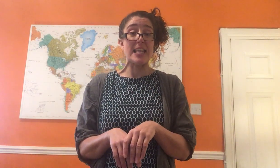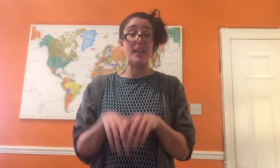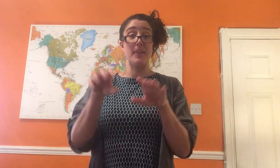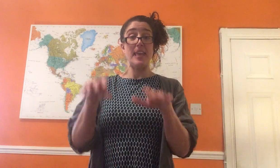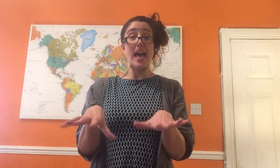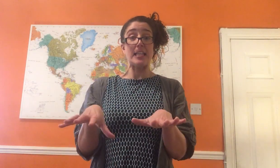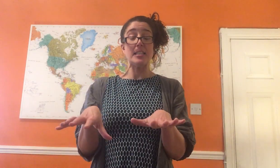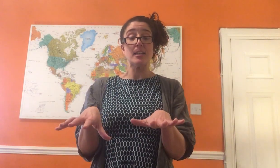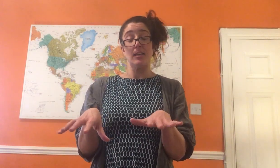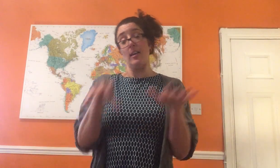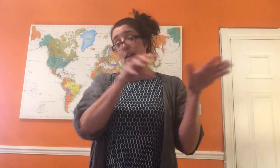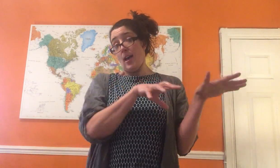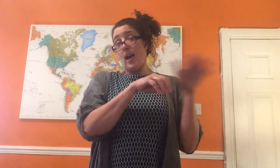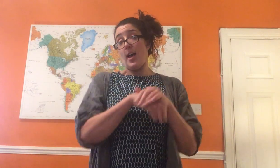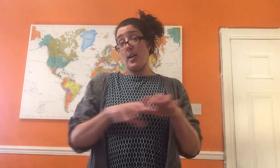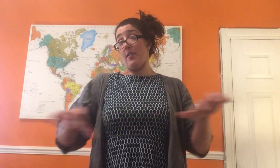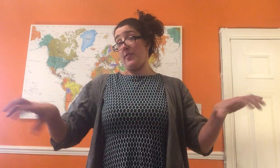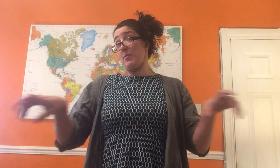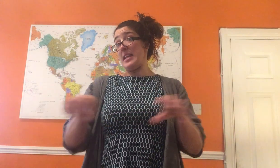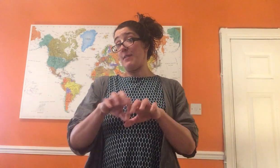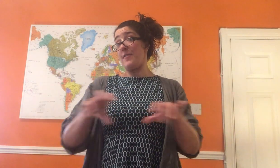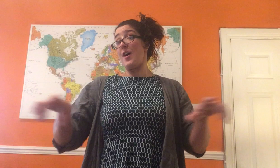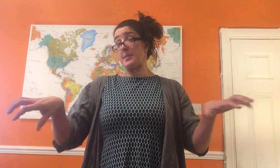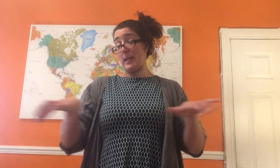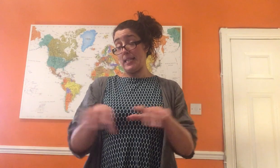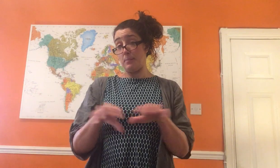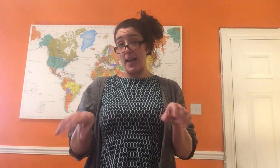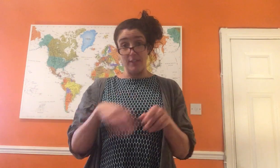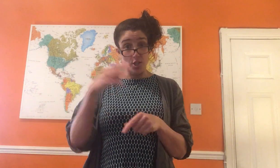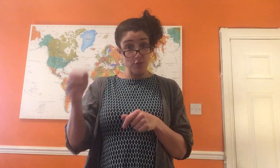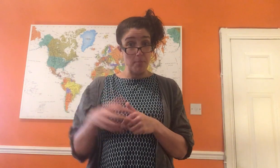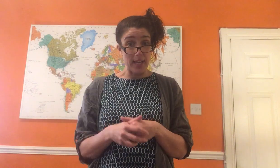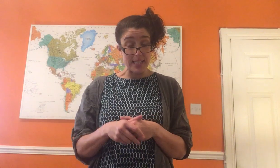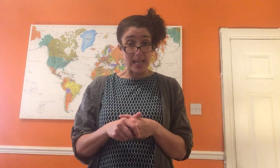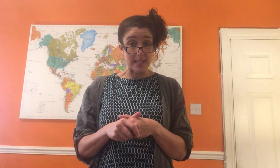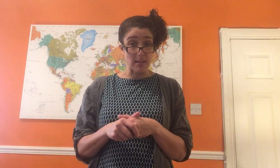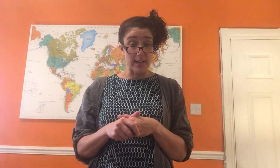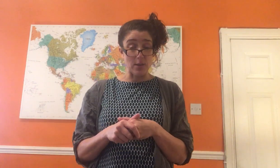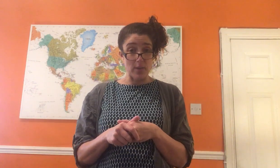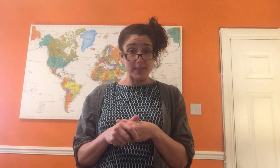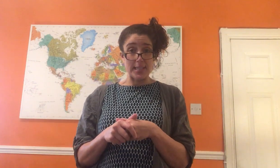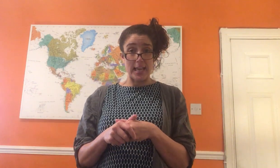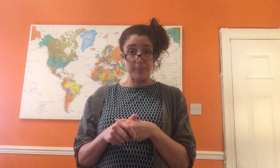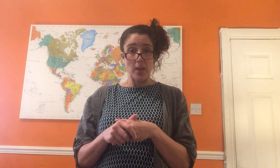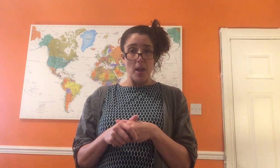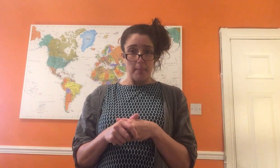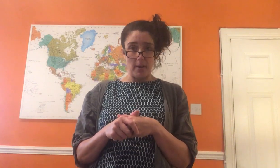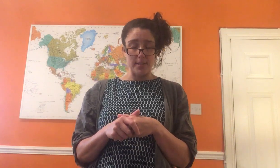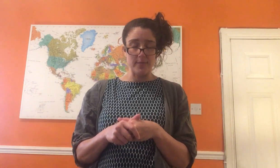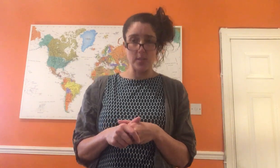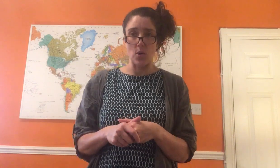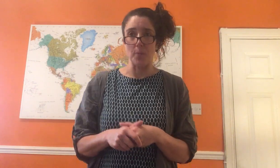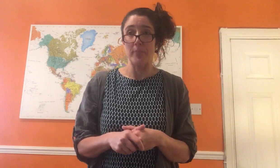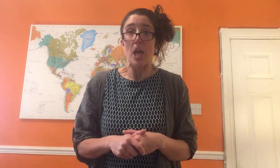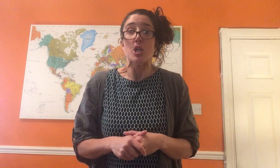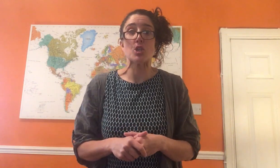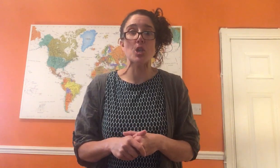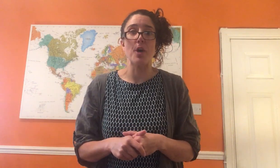same at the end when he first plays the piano. It just repeats that signing with the same parts of the song. So